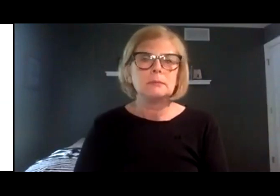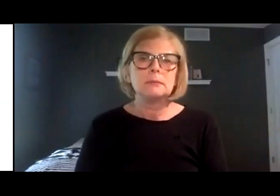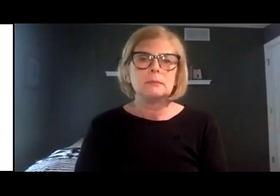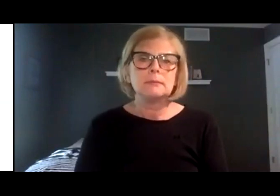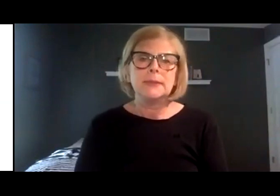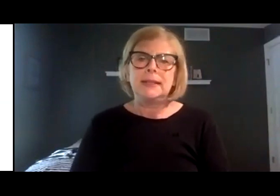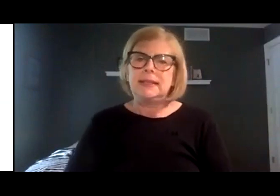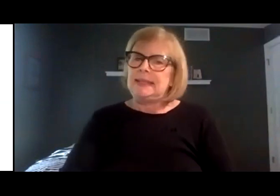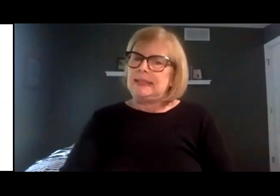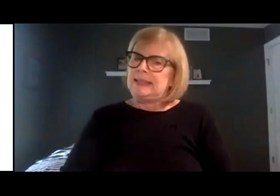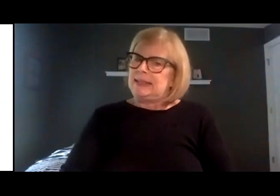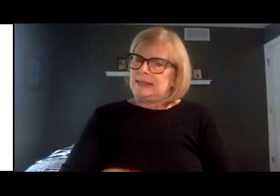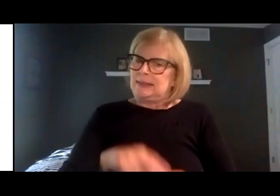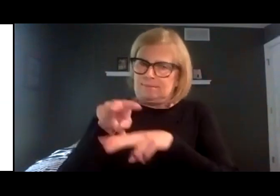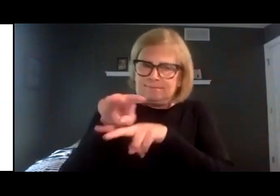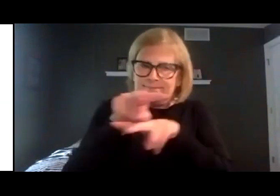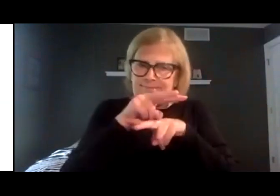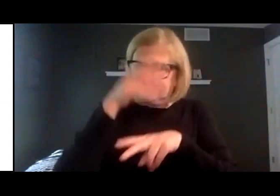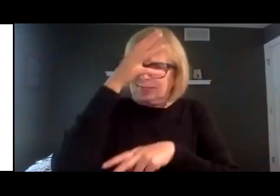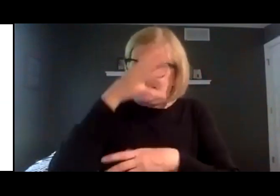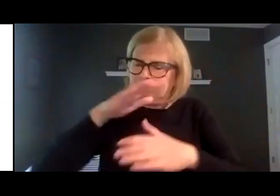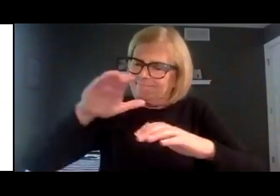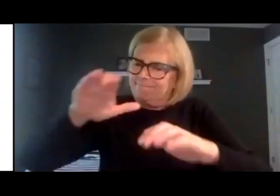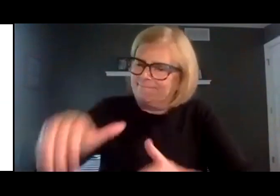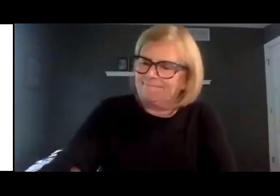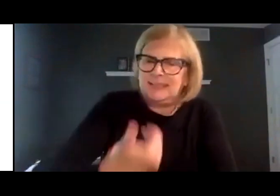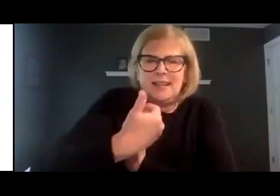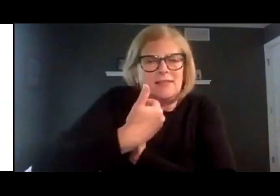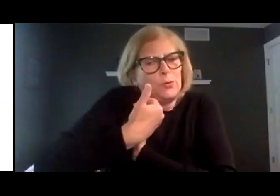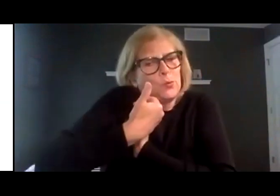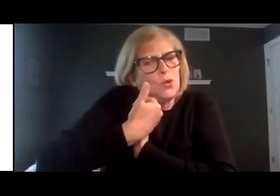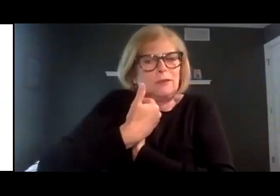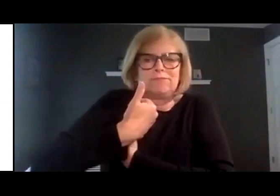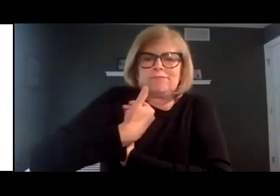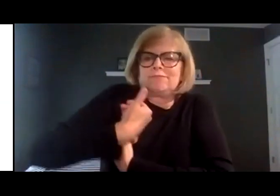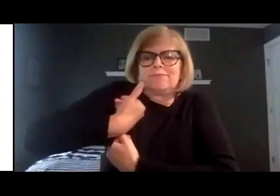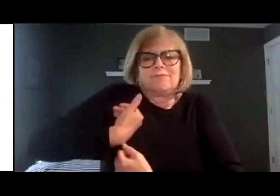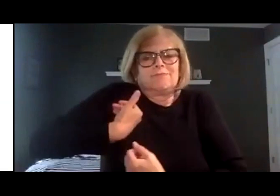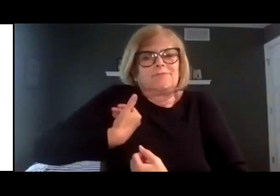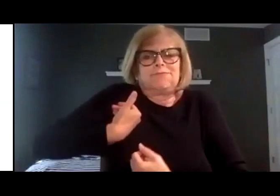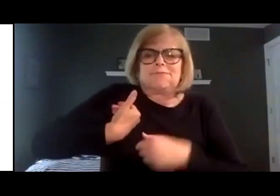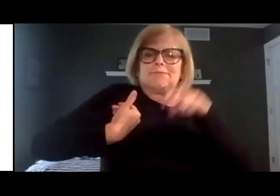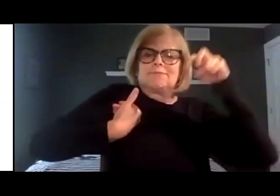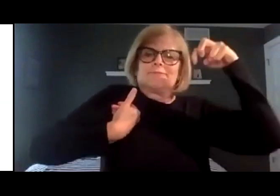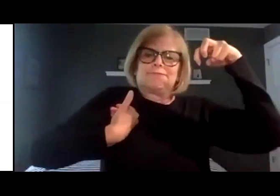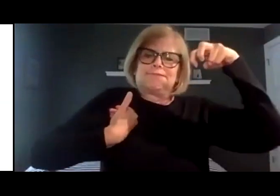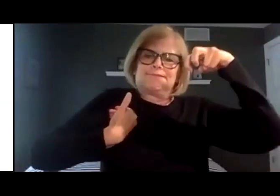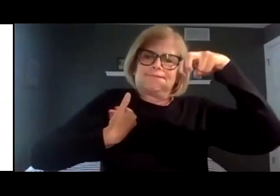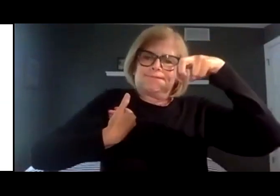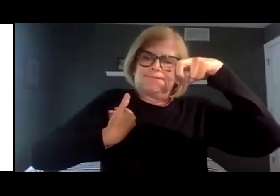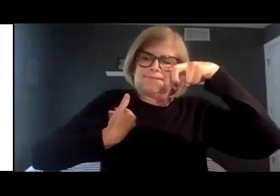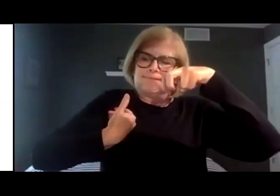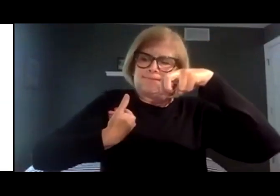The watchman tucked Corduroy under his arm and carried him down the escalator.